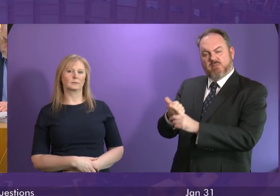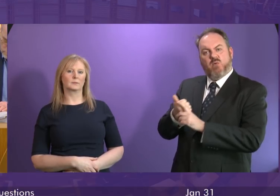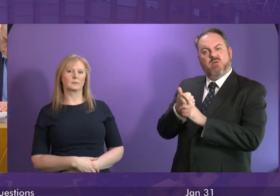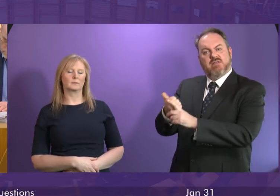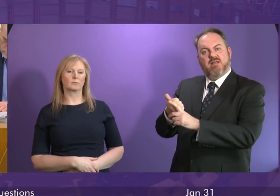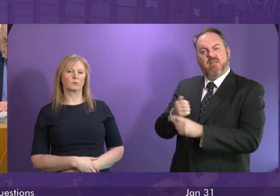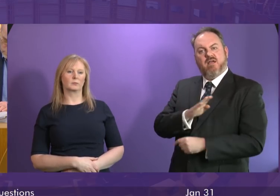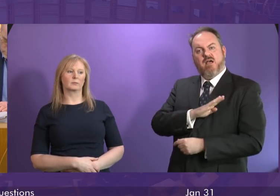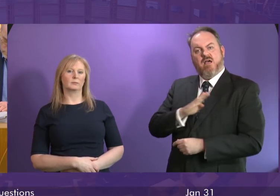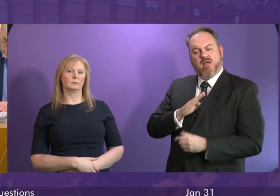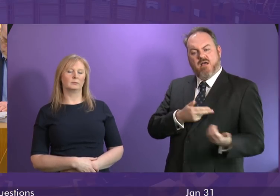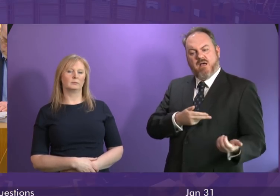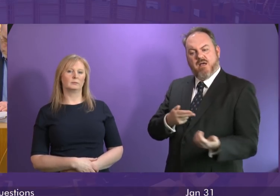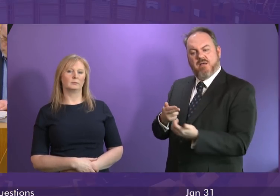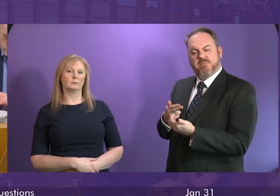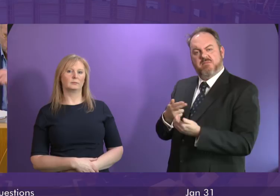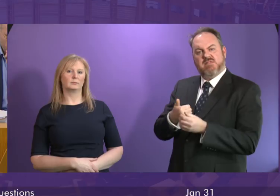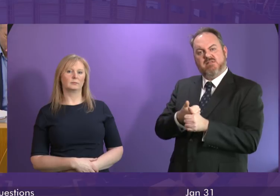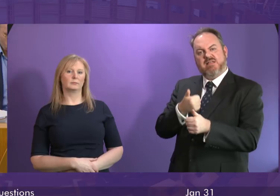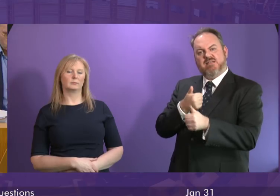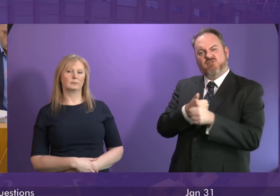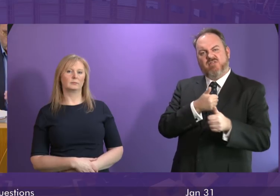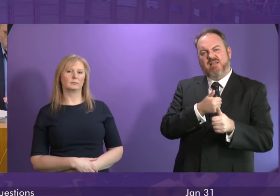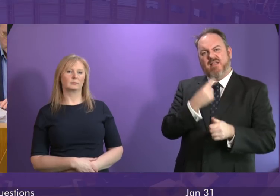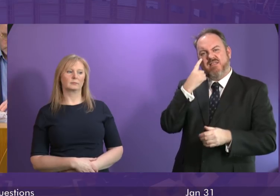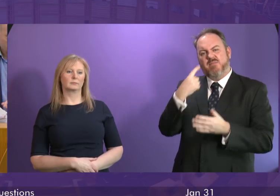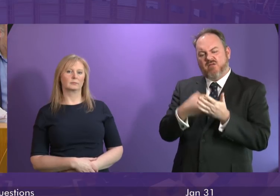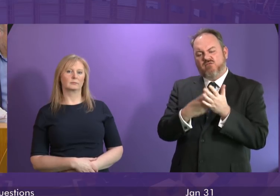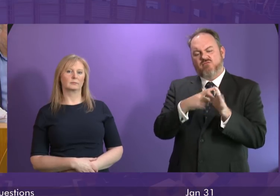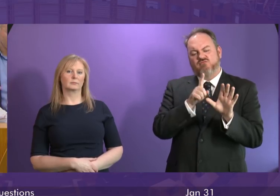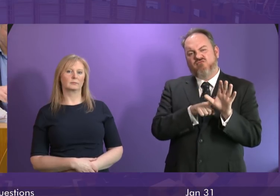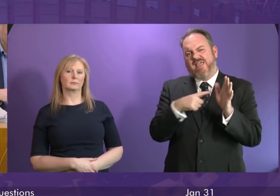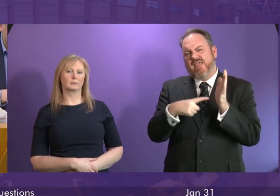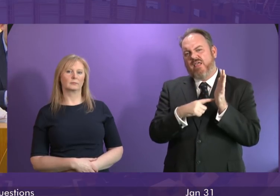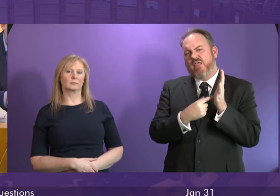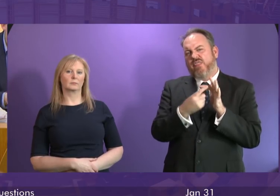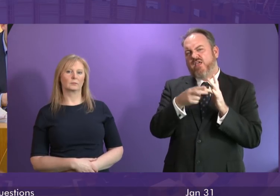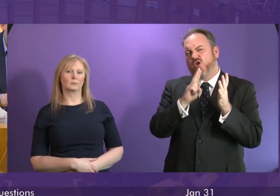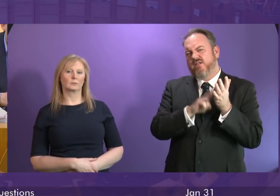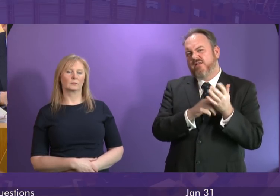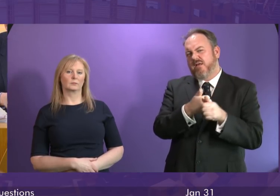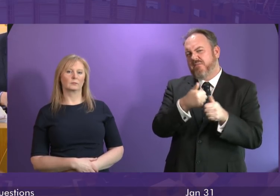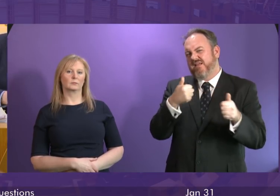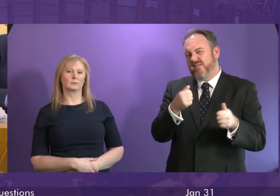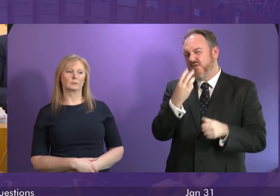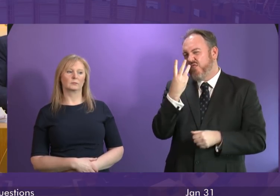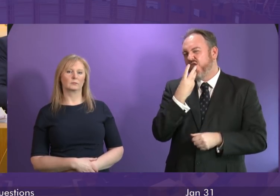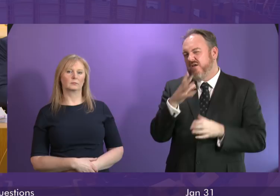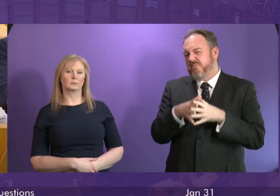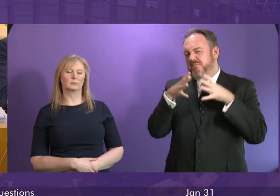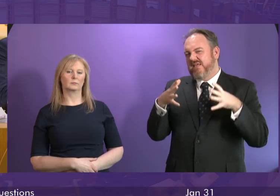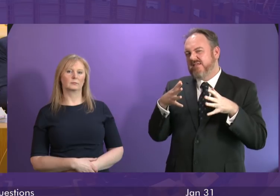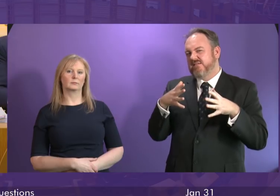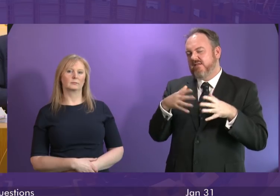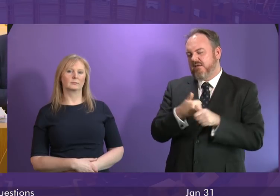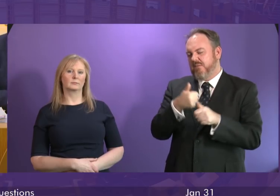arms industry and in particular to Raytheon the third largest arms firm in the world and largest producer of